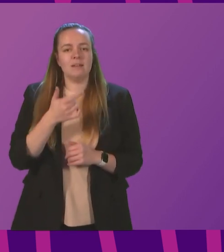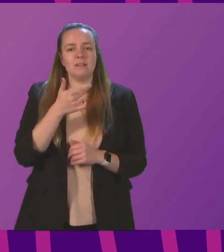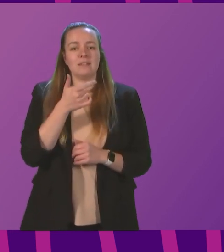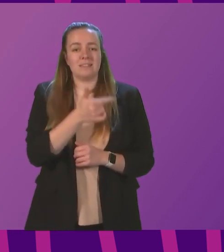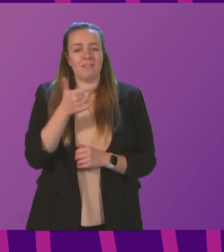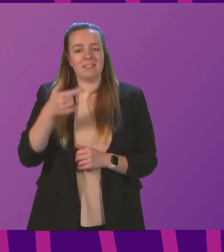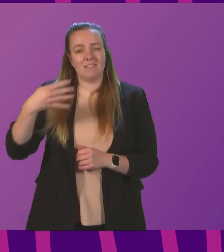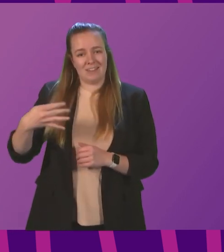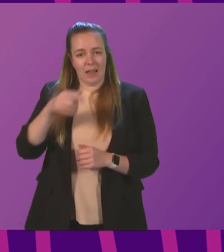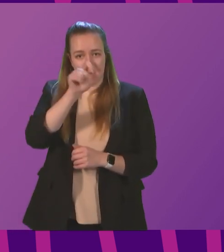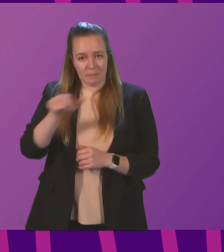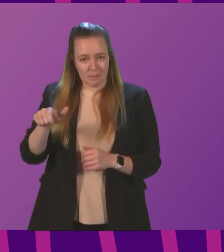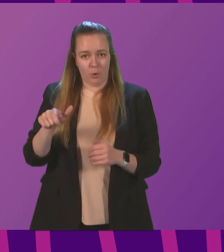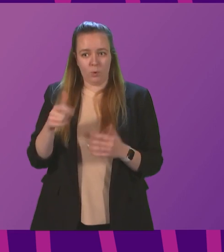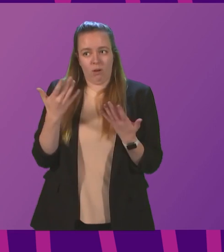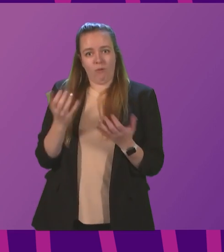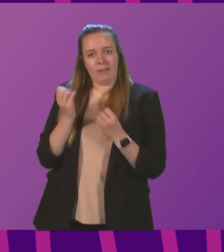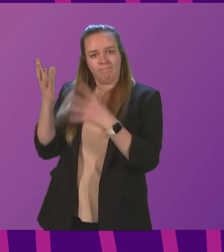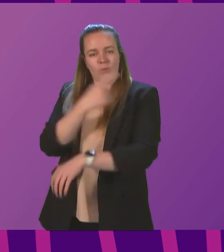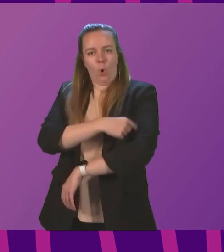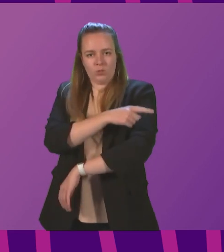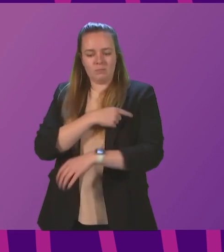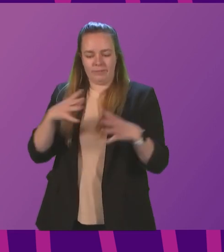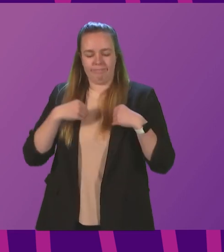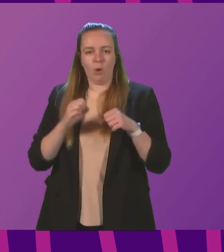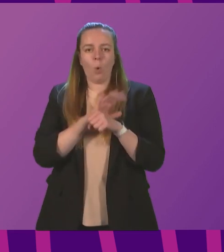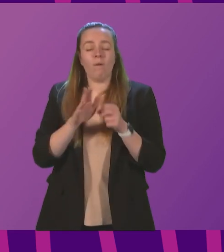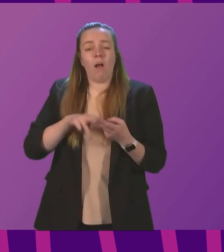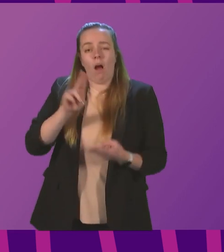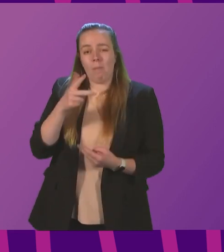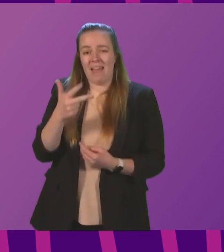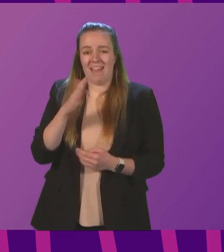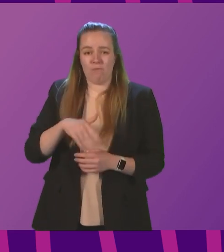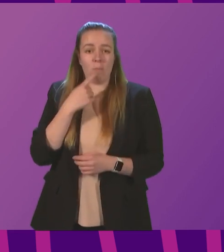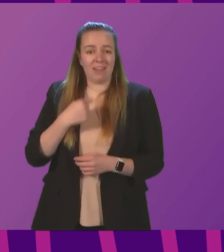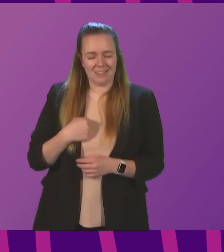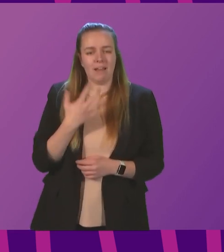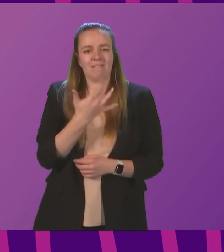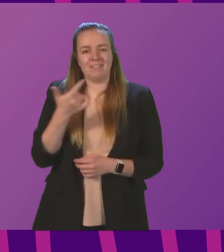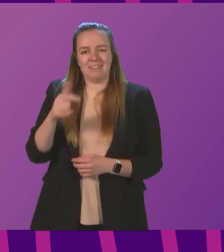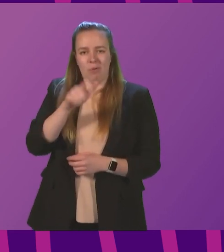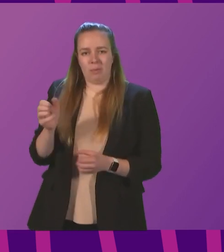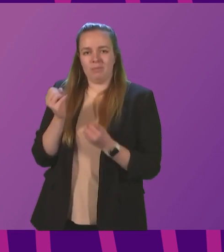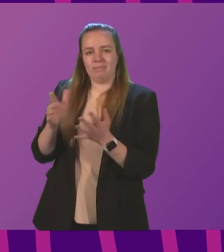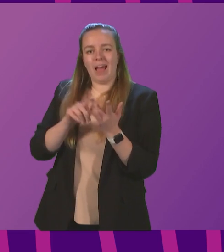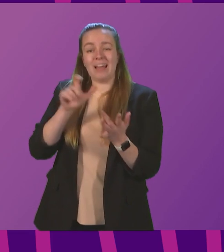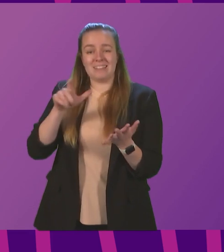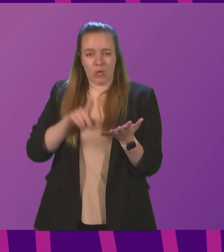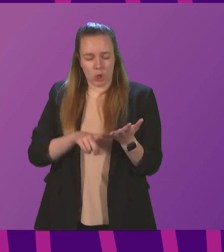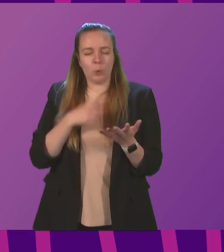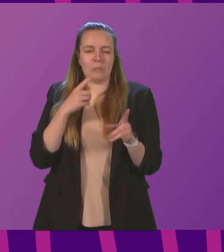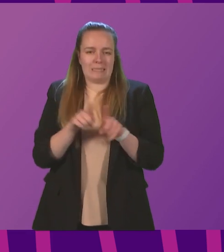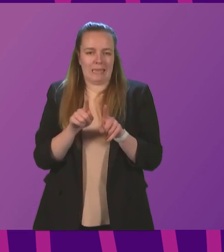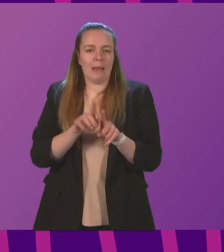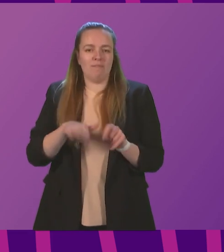779 people are currently in hospital with COVID, which is eight more than yesterday and 57 people are receiving intensive care, which is the